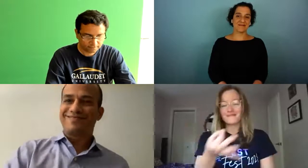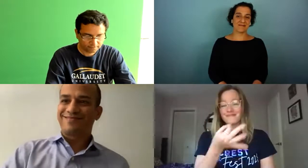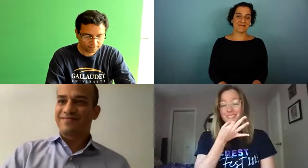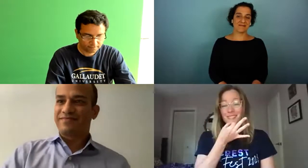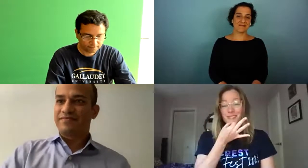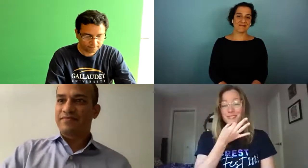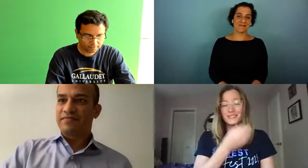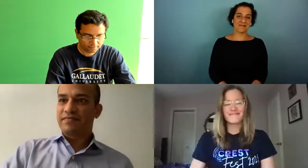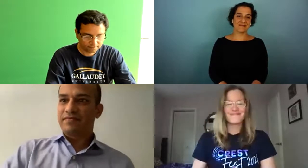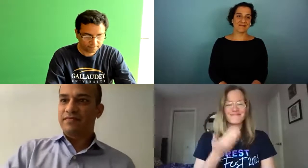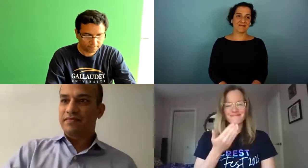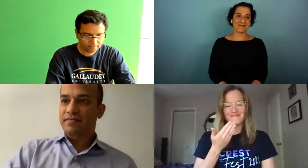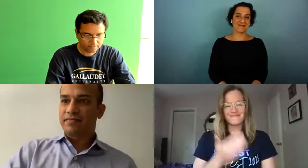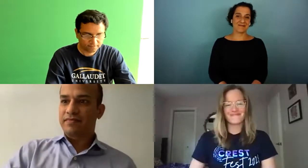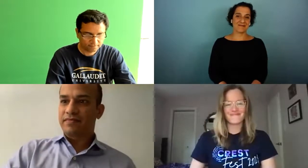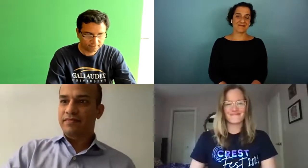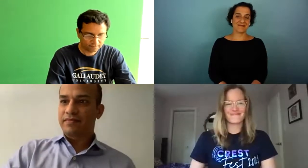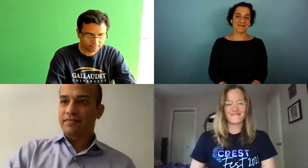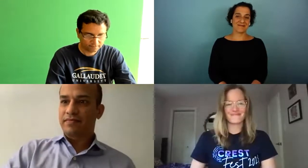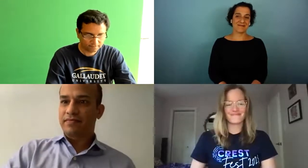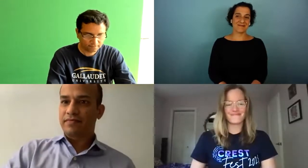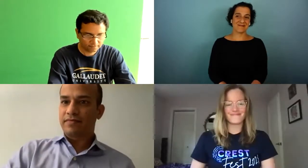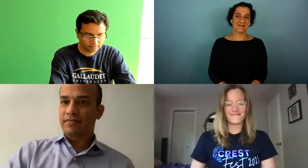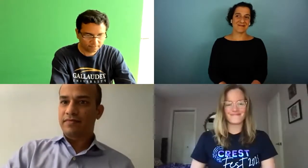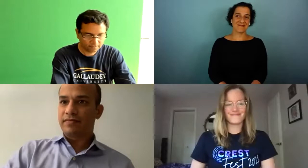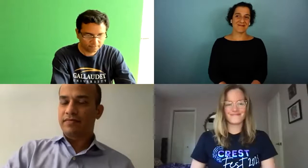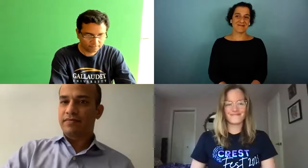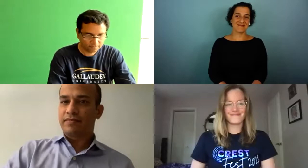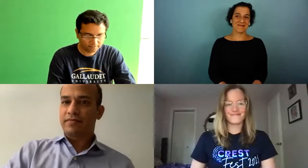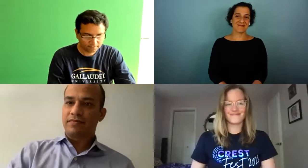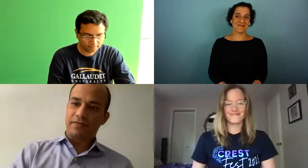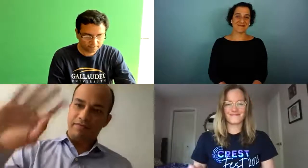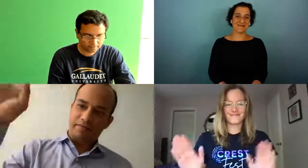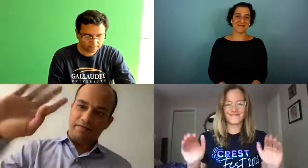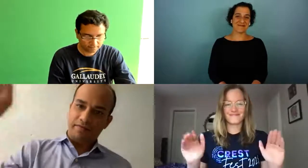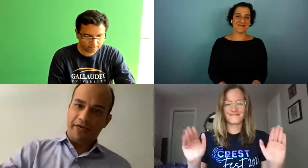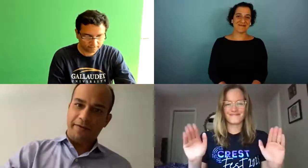thank you so much dr kushal negar and ringwala see you again soon take care bye